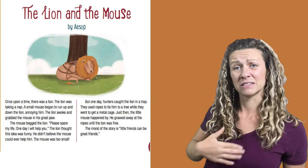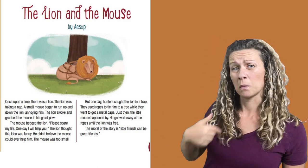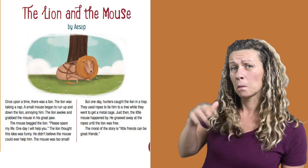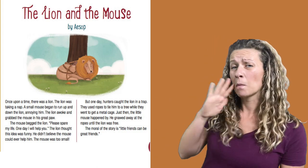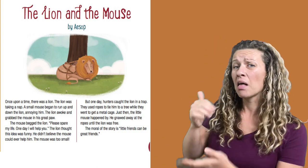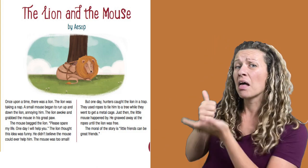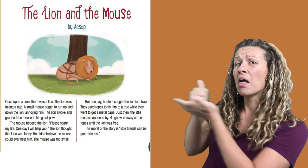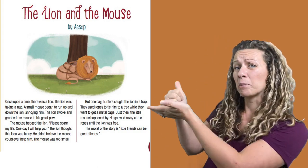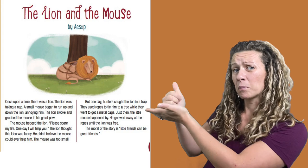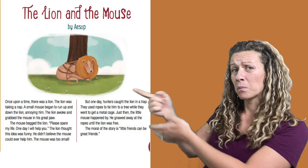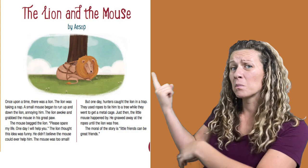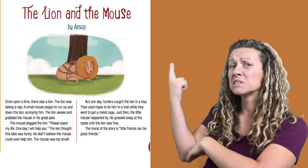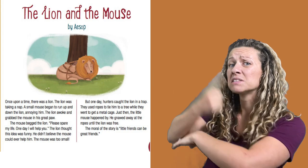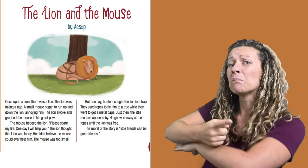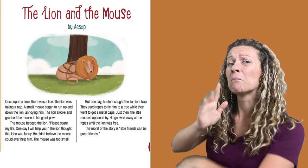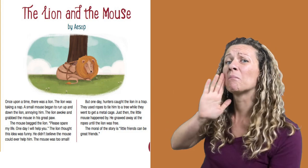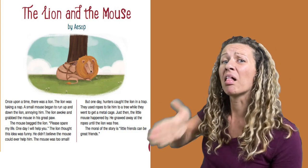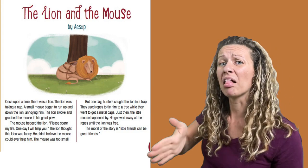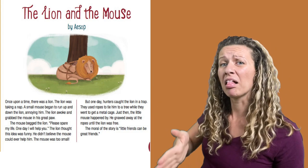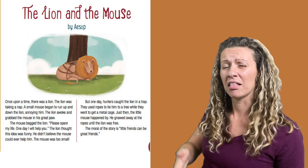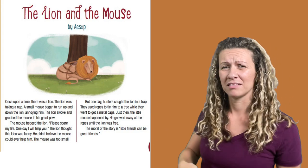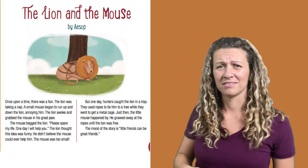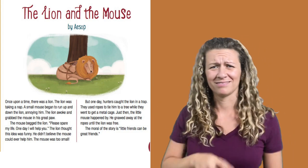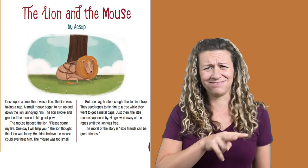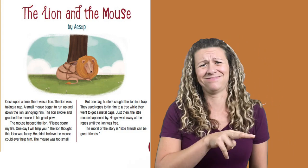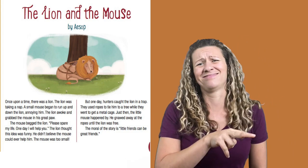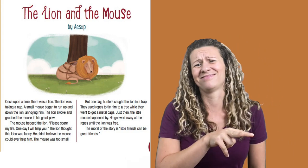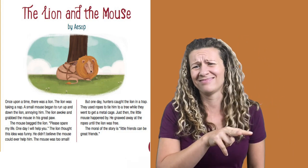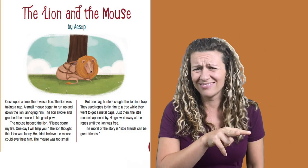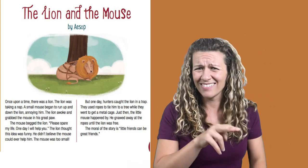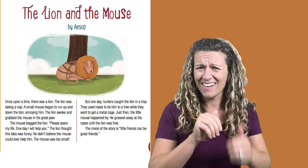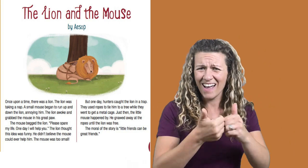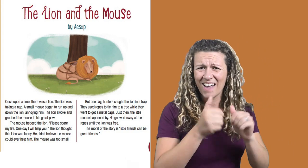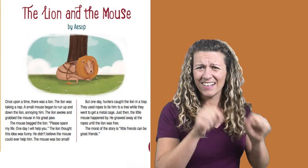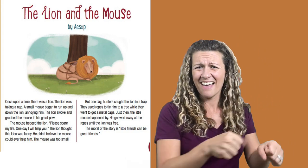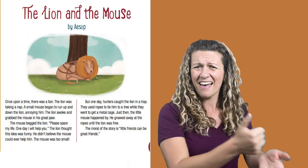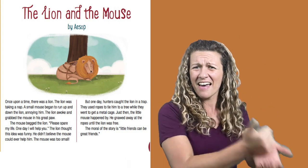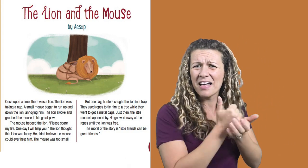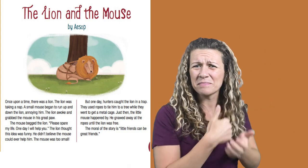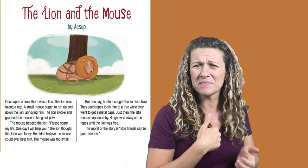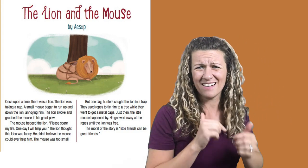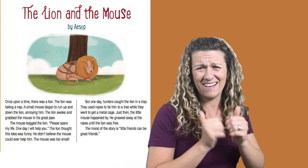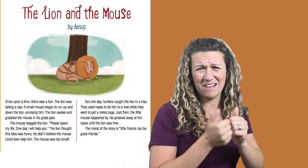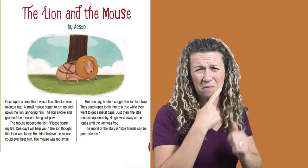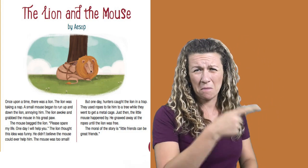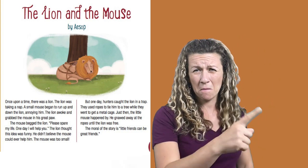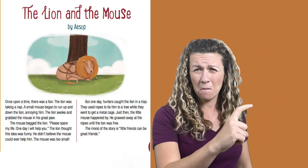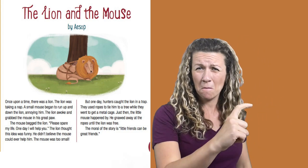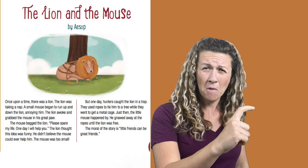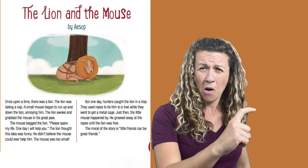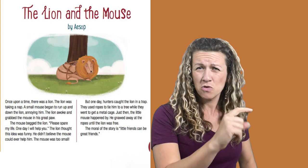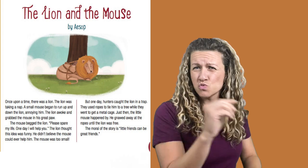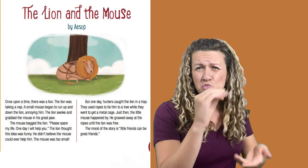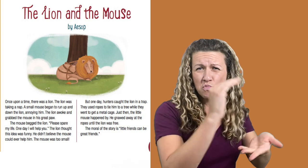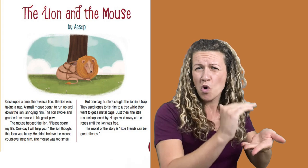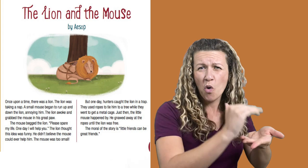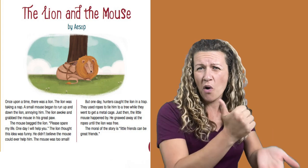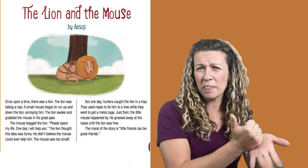please spare my life. One day I will help you. The lion thought this idea was funny. He didn't believe the mouse could